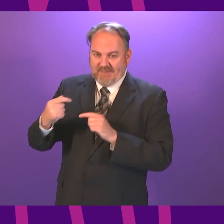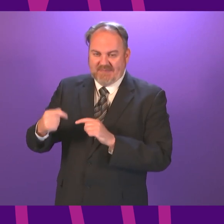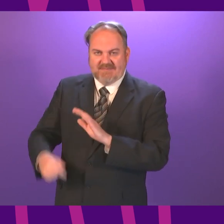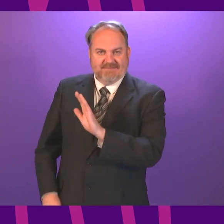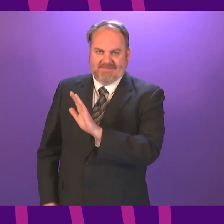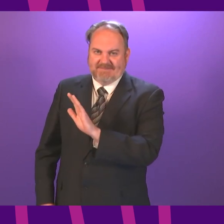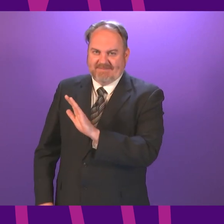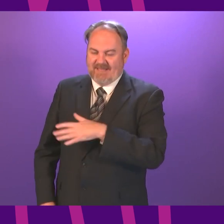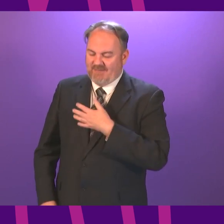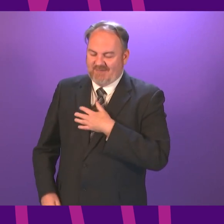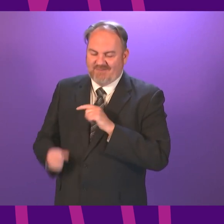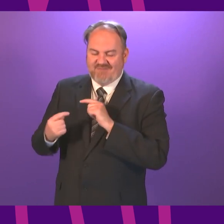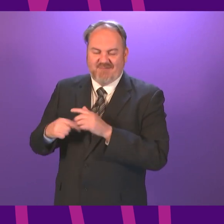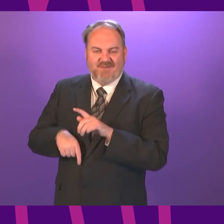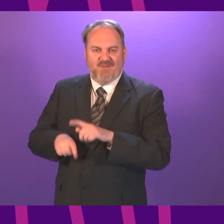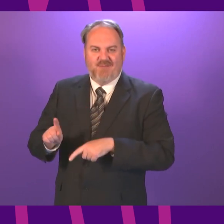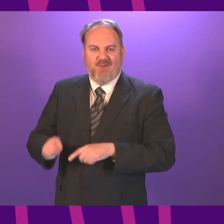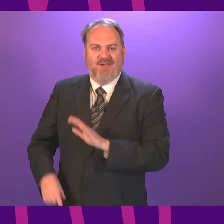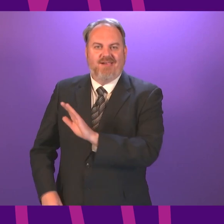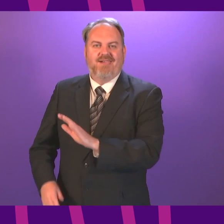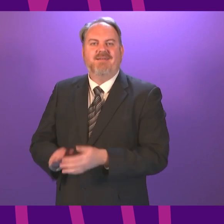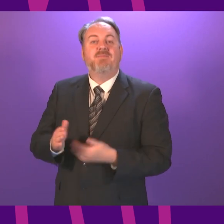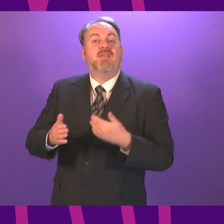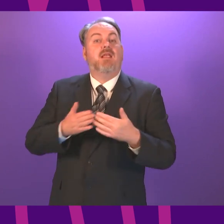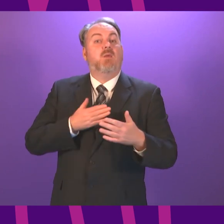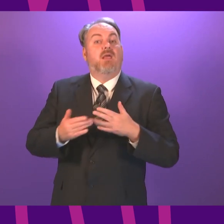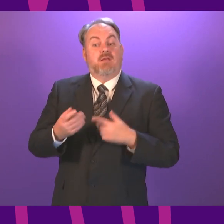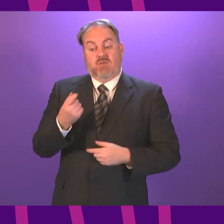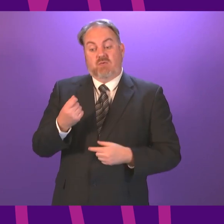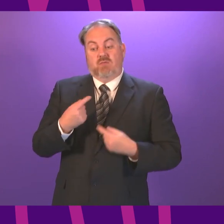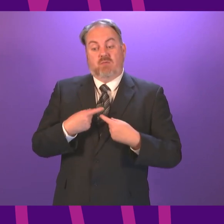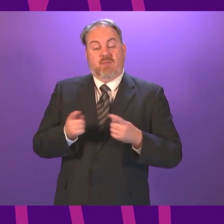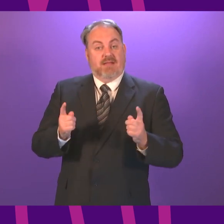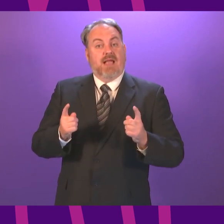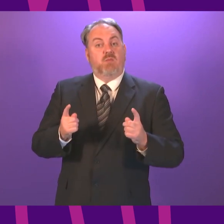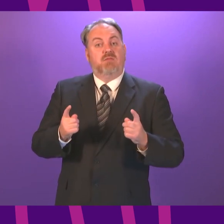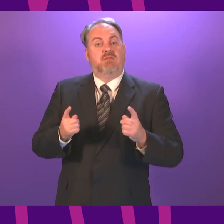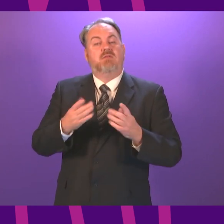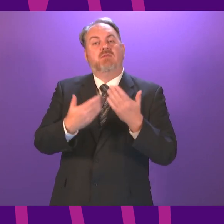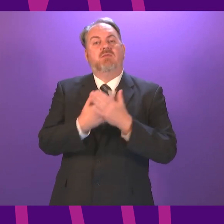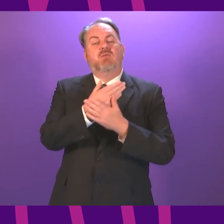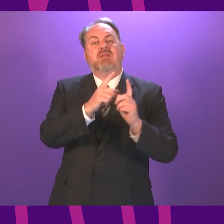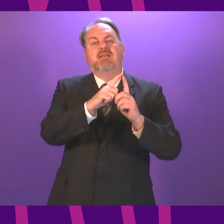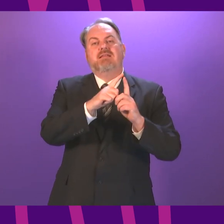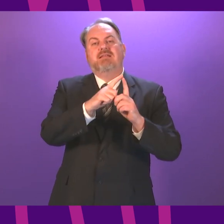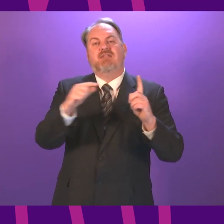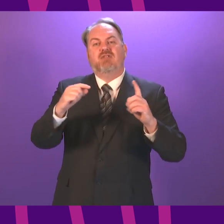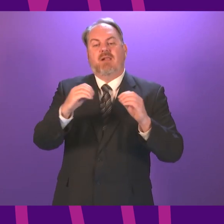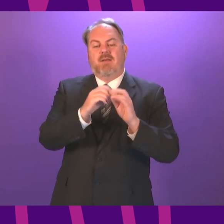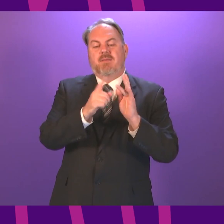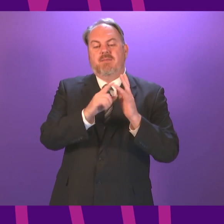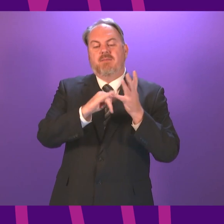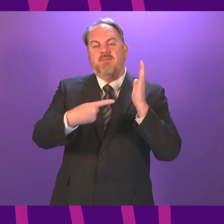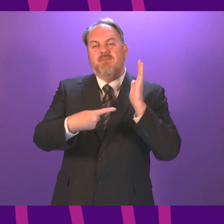on the specifics we will set out shortly the detail of the Digital Boost Fund and the